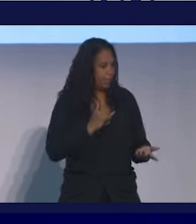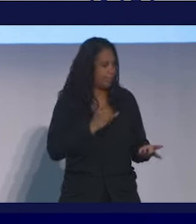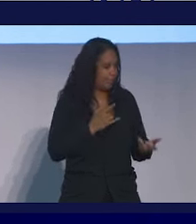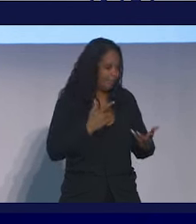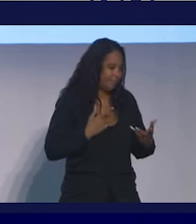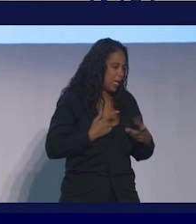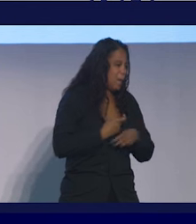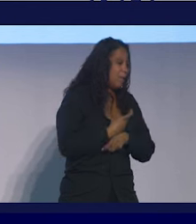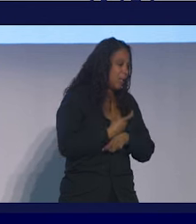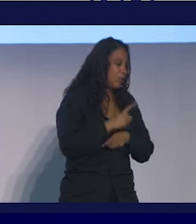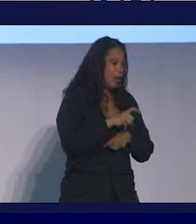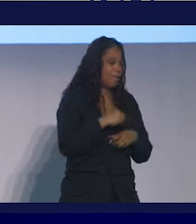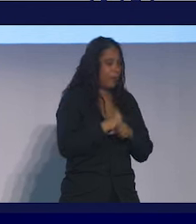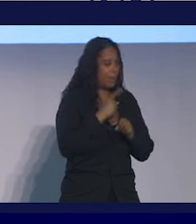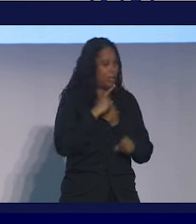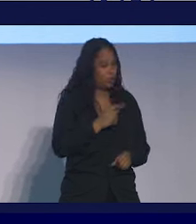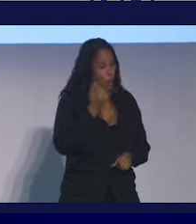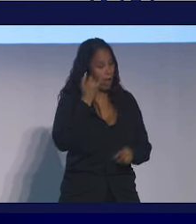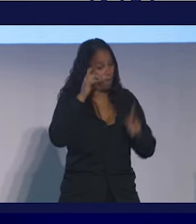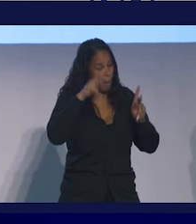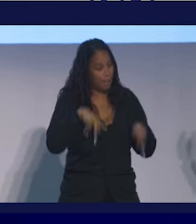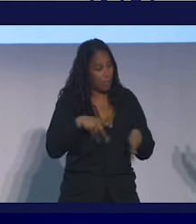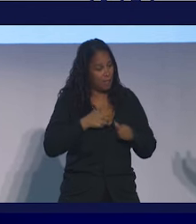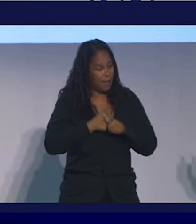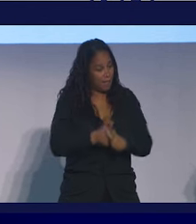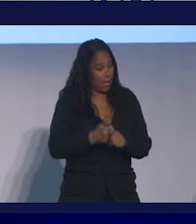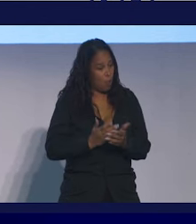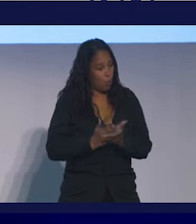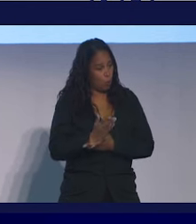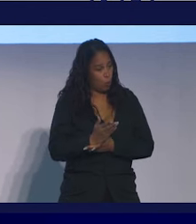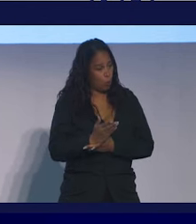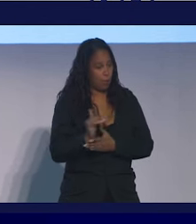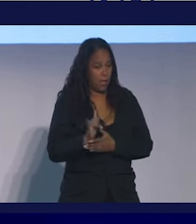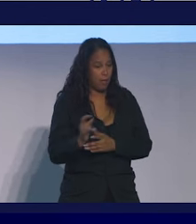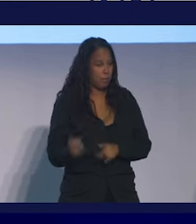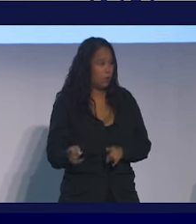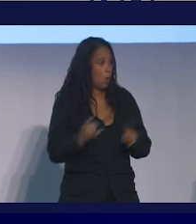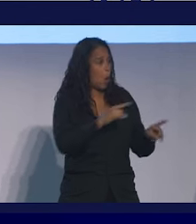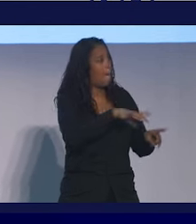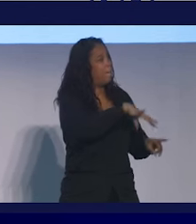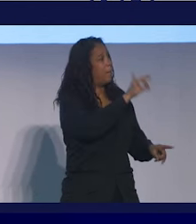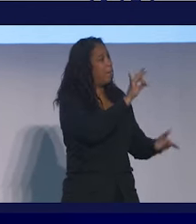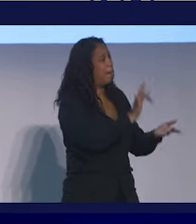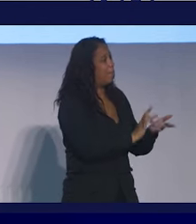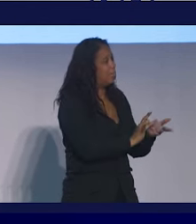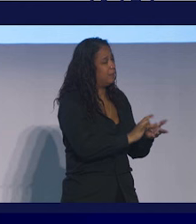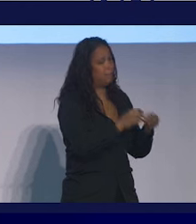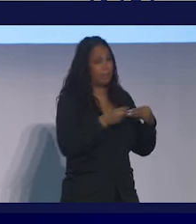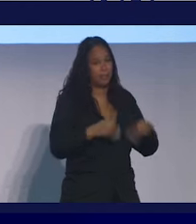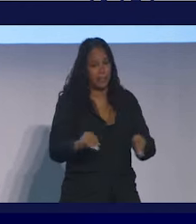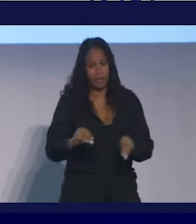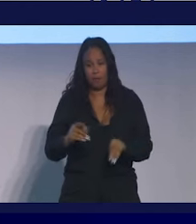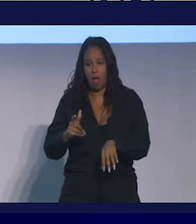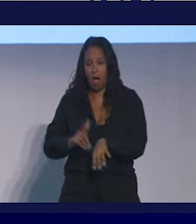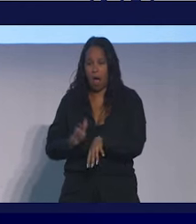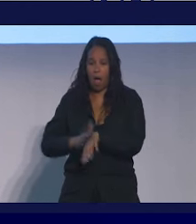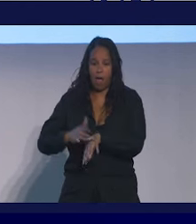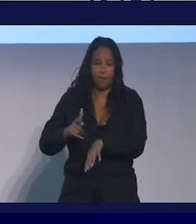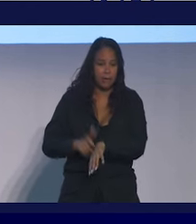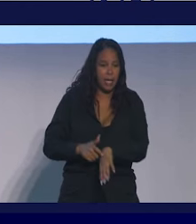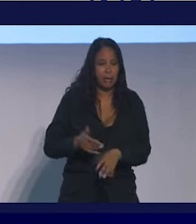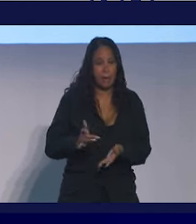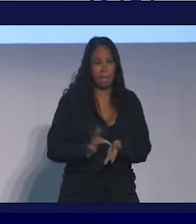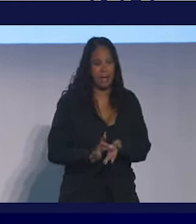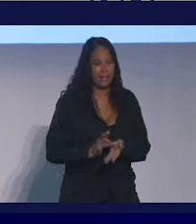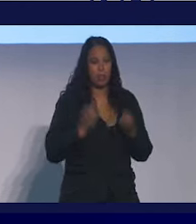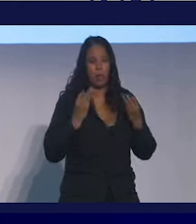You know you got to make sure a person can follow through. Getting the pharmacy to deliver the meds so we can deliver it in time. Getting the prior authorization. It's too